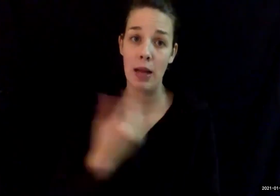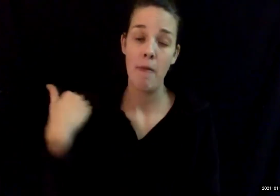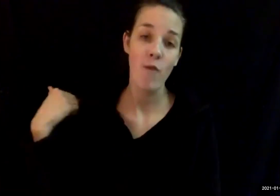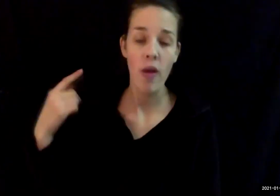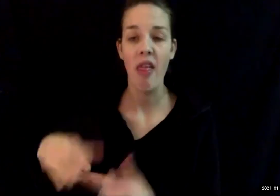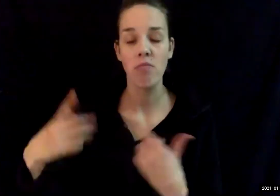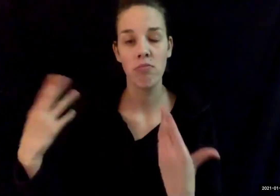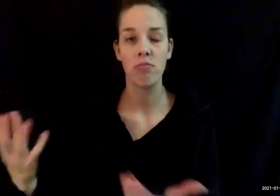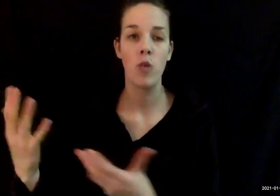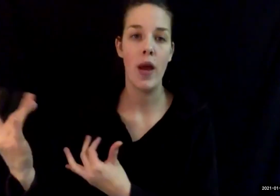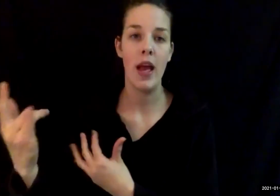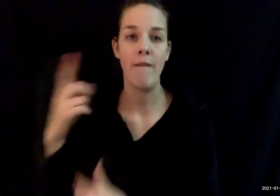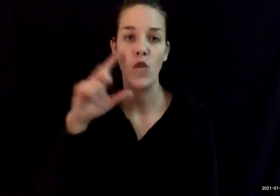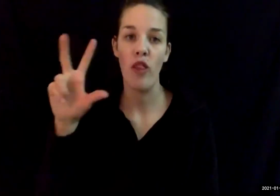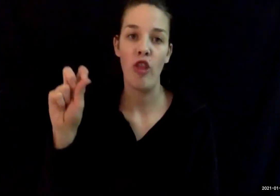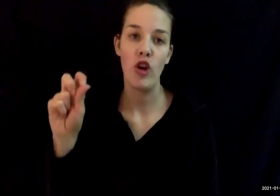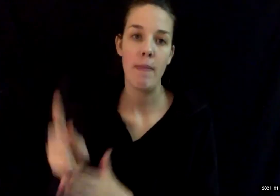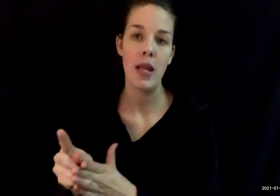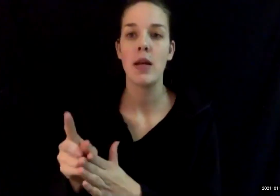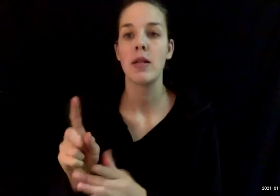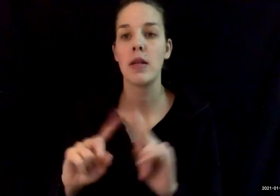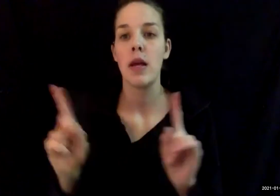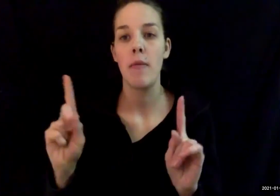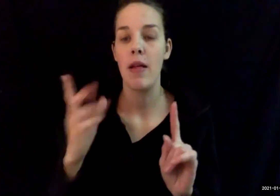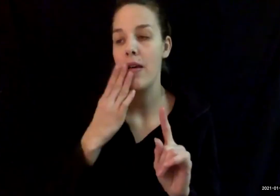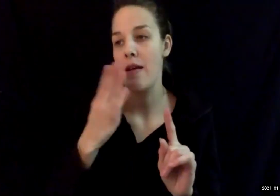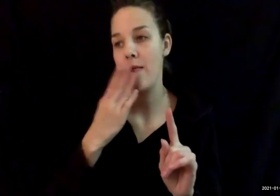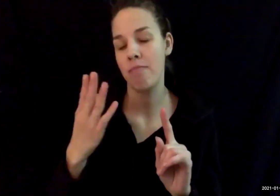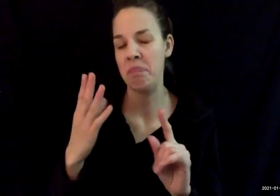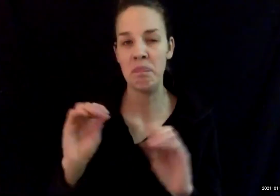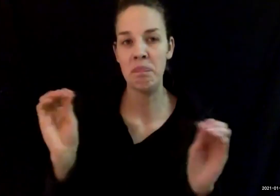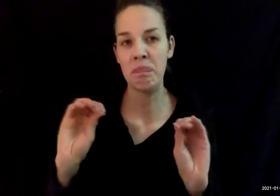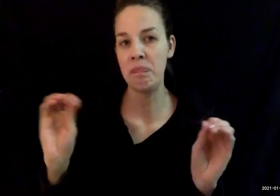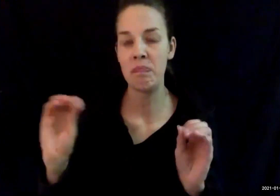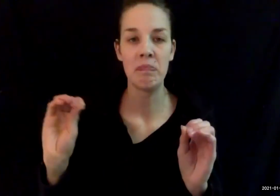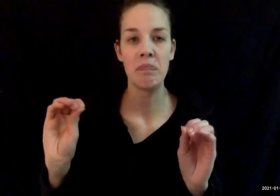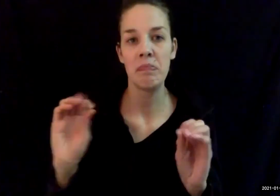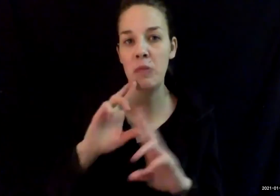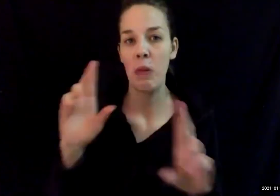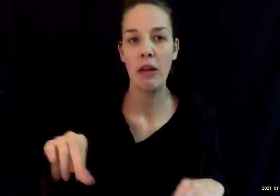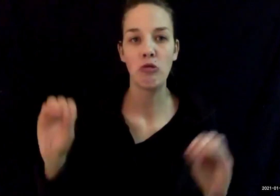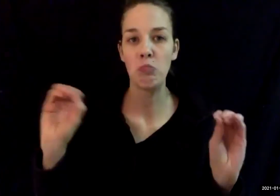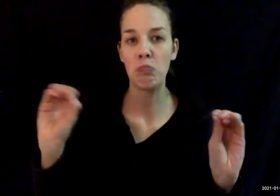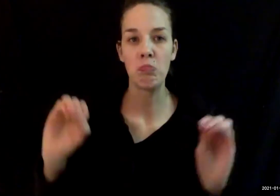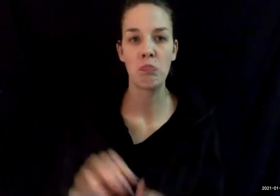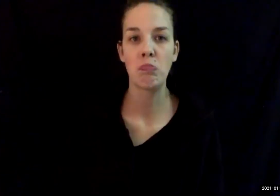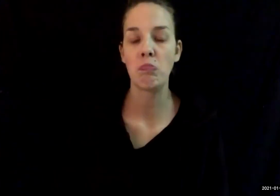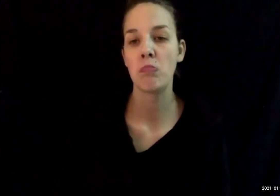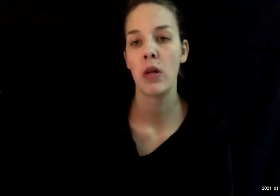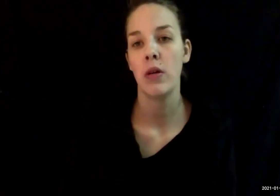they're asked to wait for 30 minutes but thankfully there have been no significant reactions in Scott County.